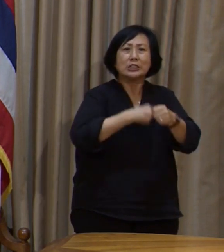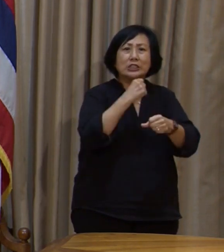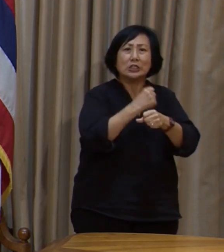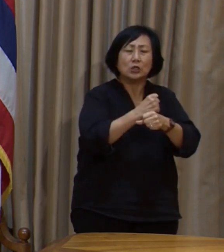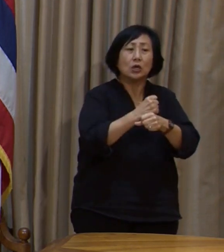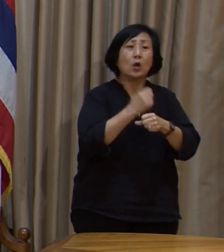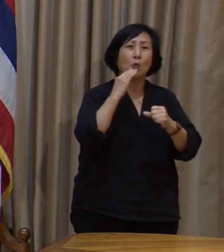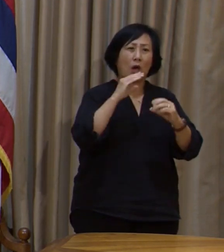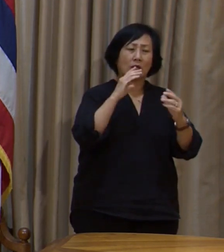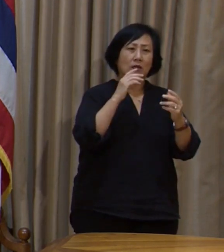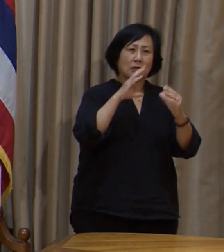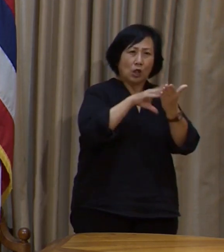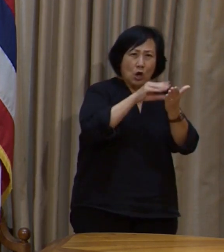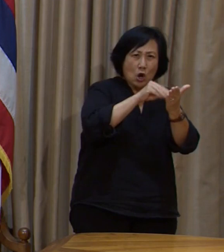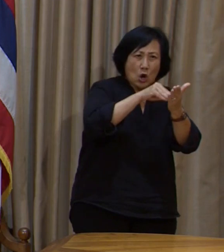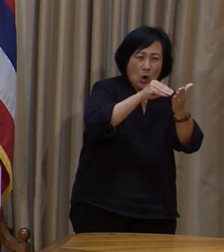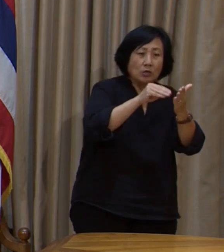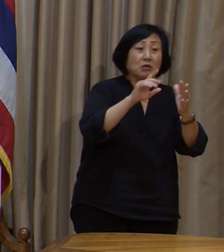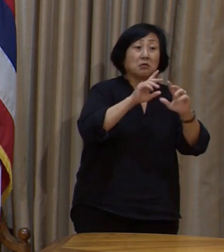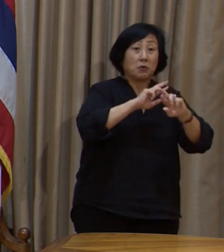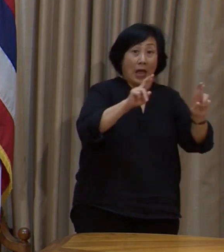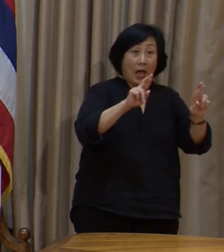promoted to the next grade level.